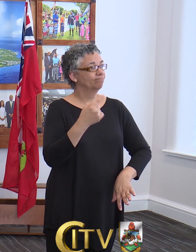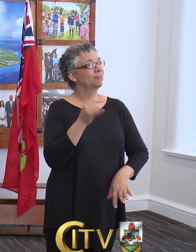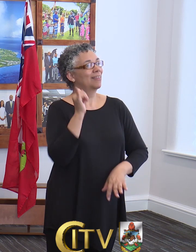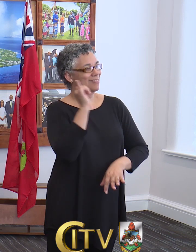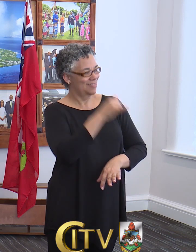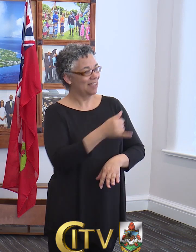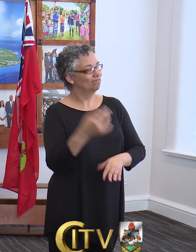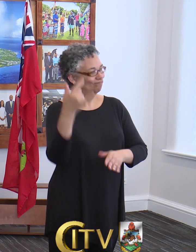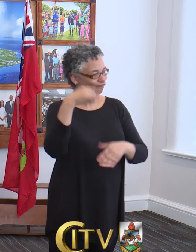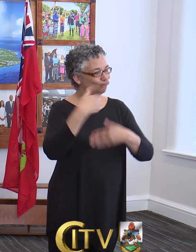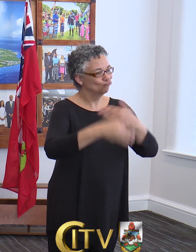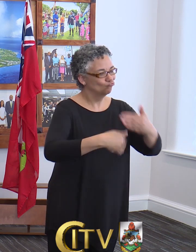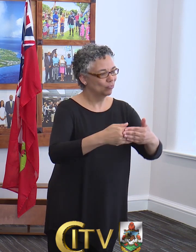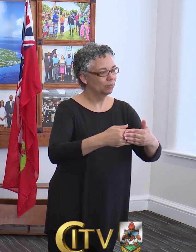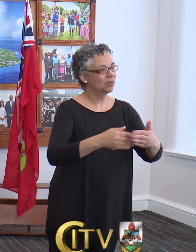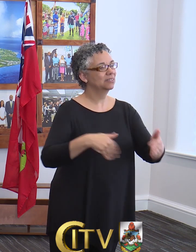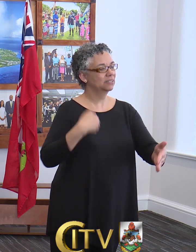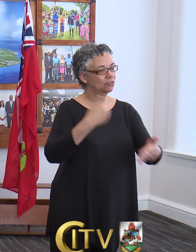arrival process.